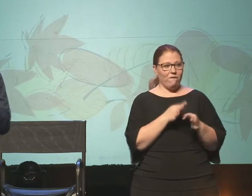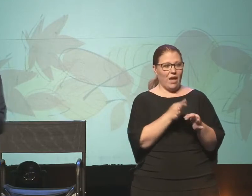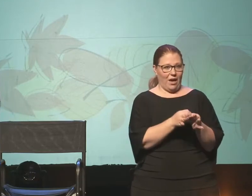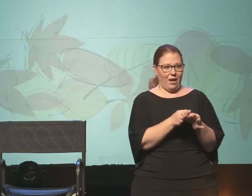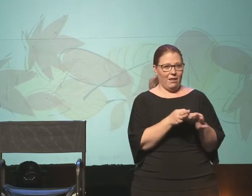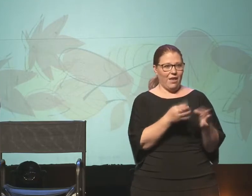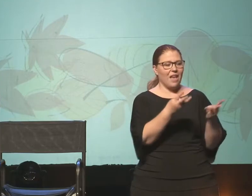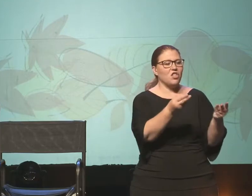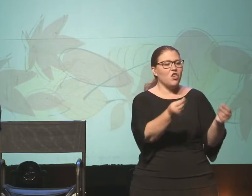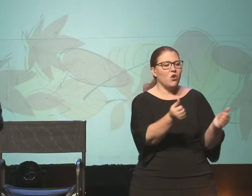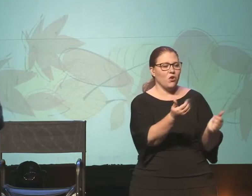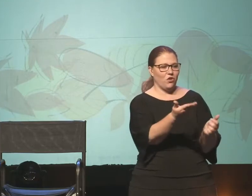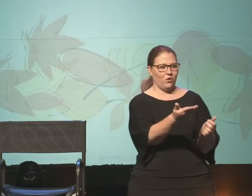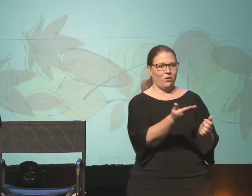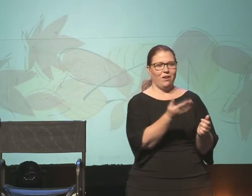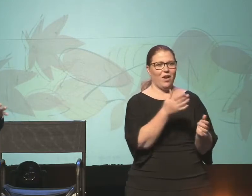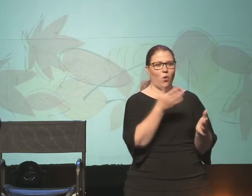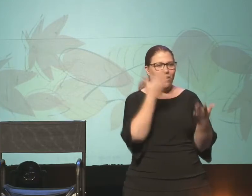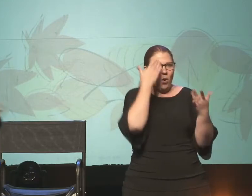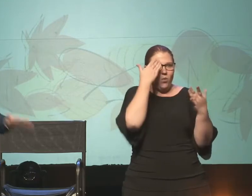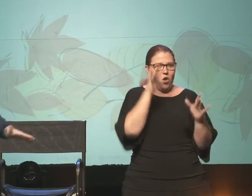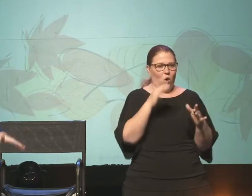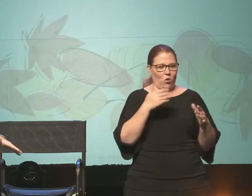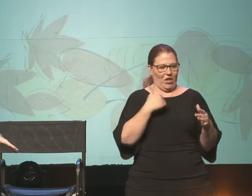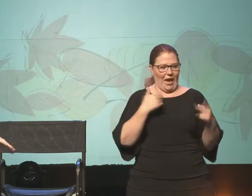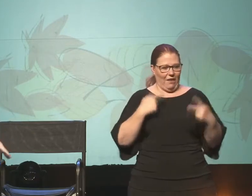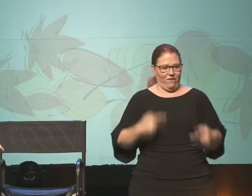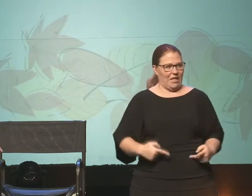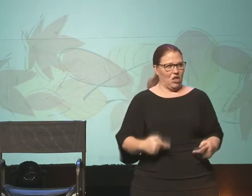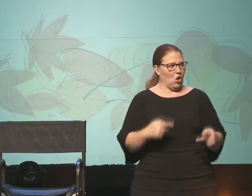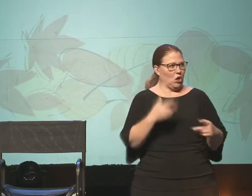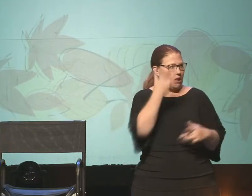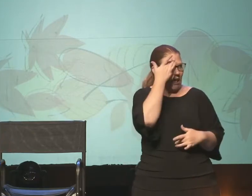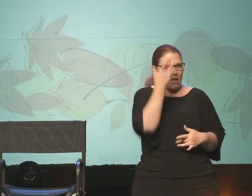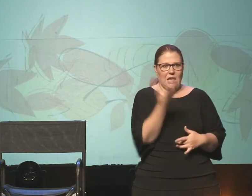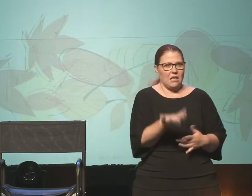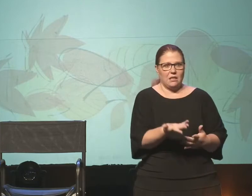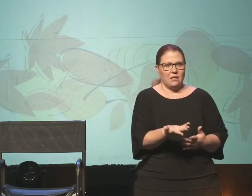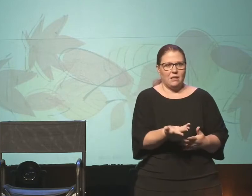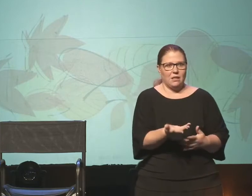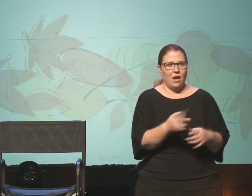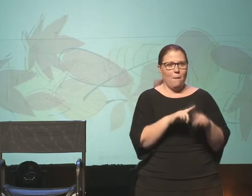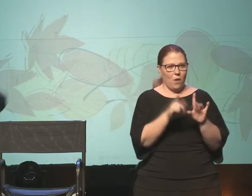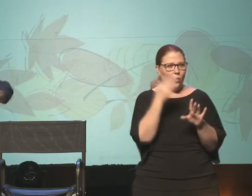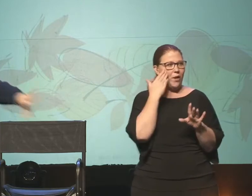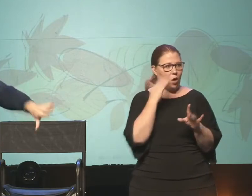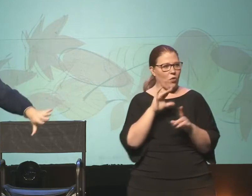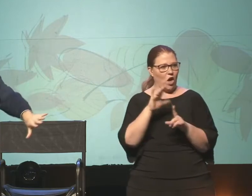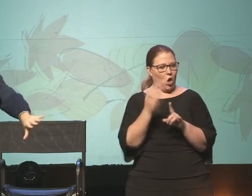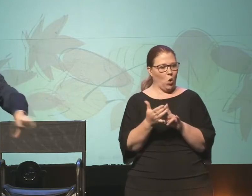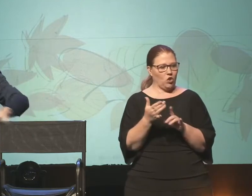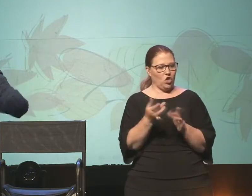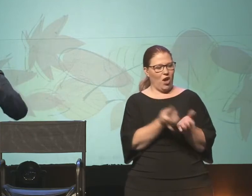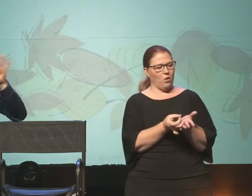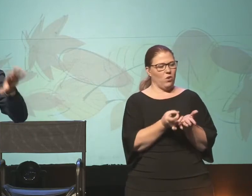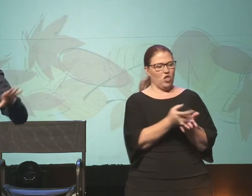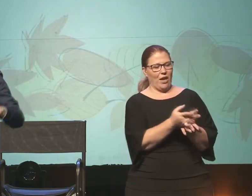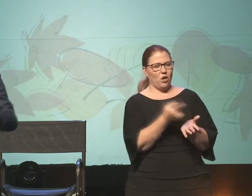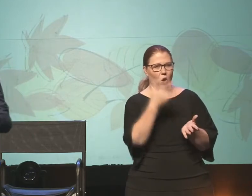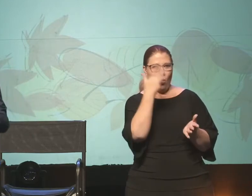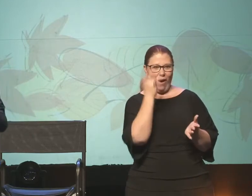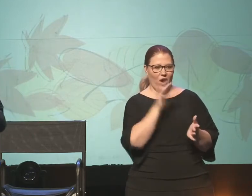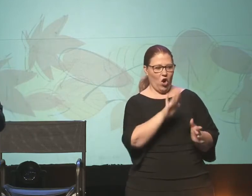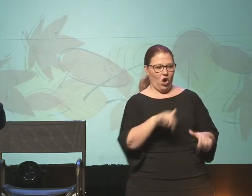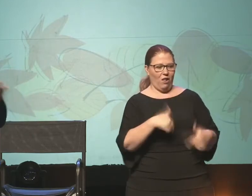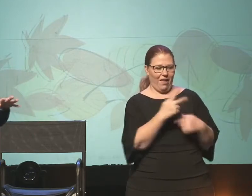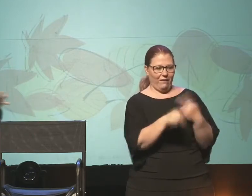cured you. Like we don't know that she had any physical ailment there. We just know that culture had rejected her because of her life.